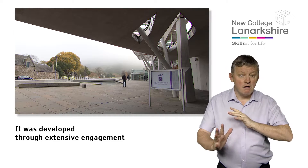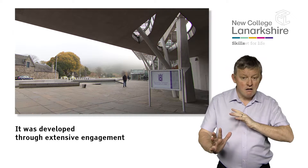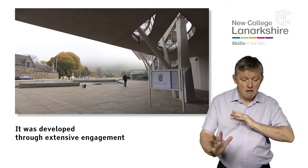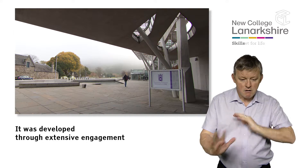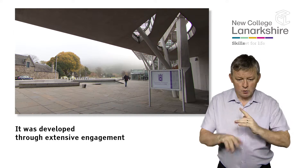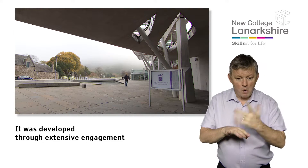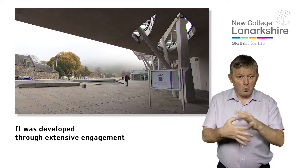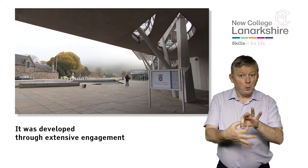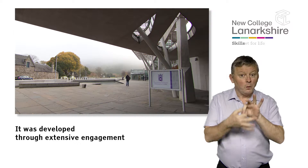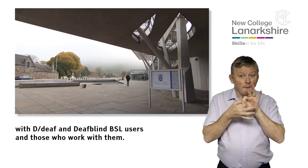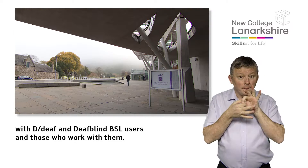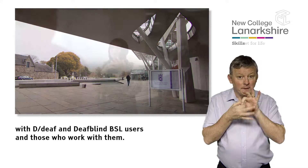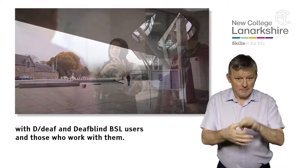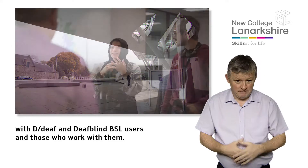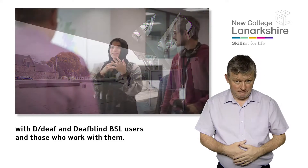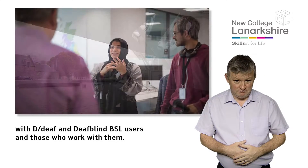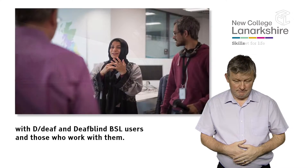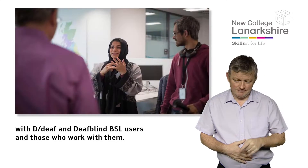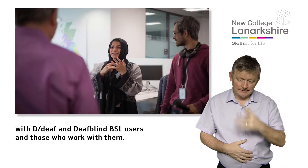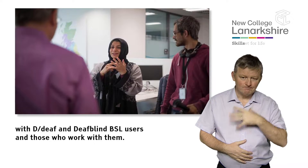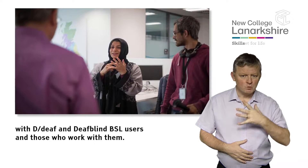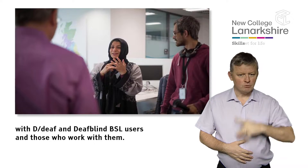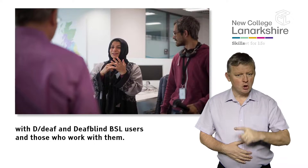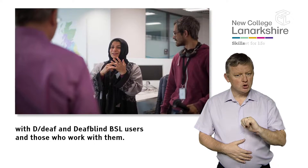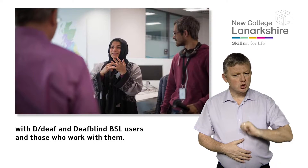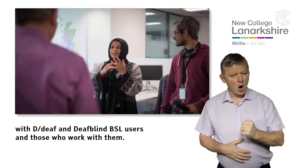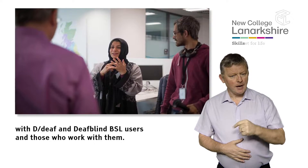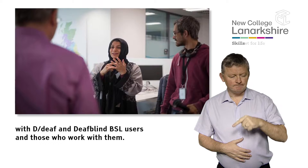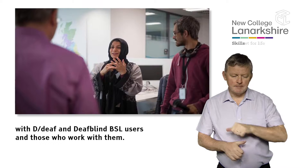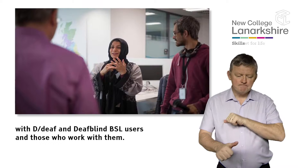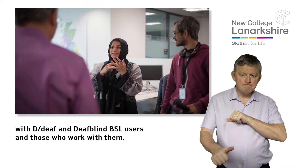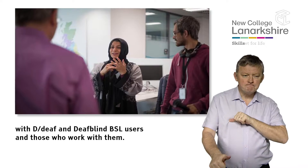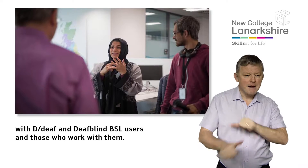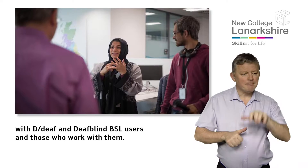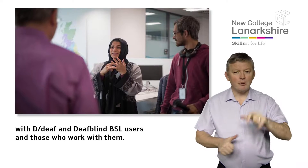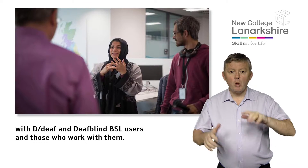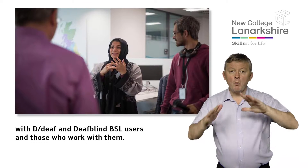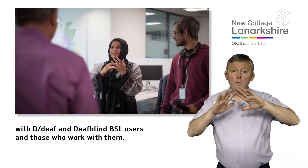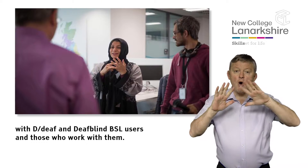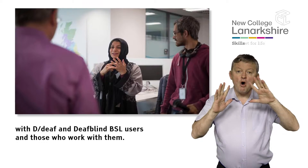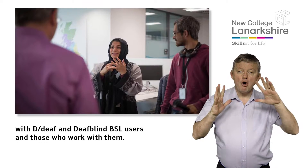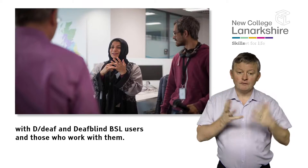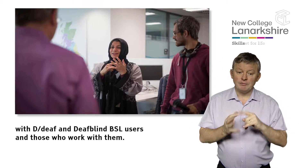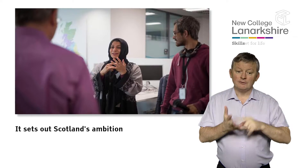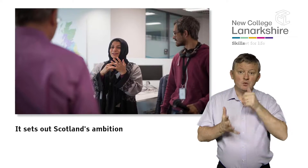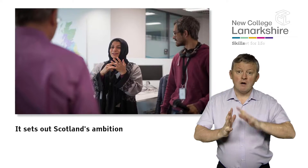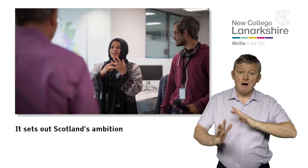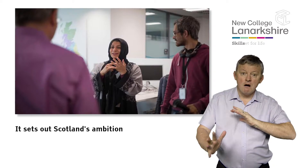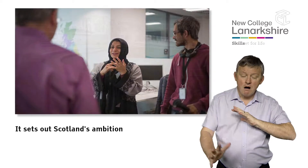through extensive engagement with deaf and deafblind BSL users and those who work with them. It sets out